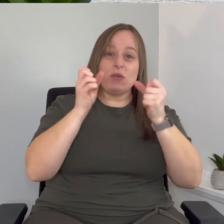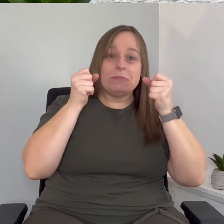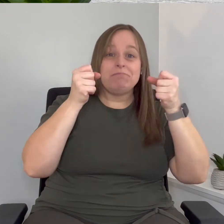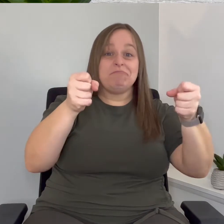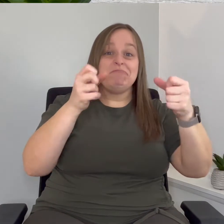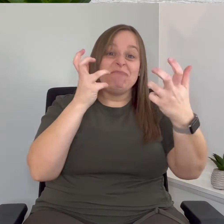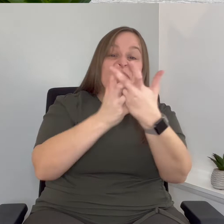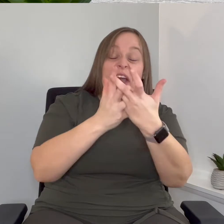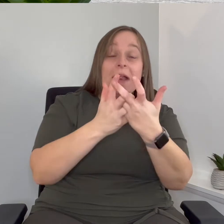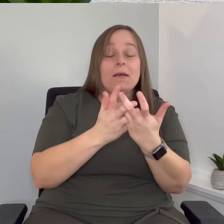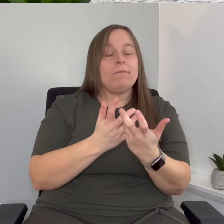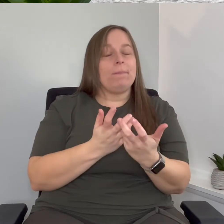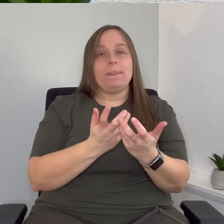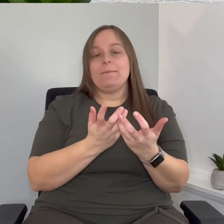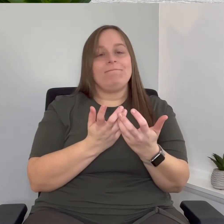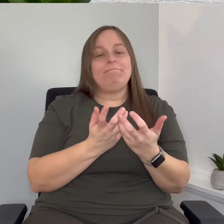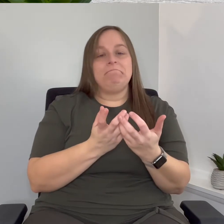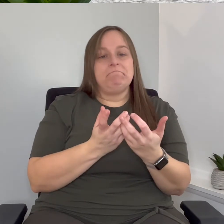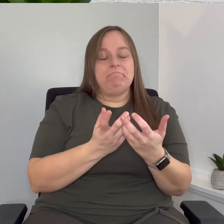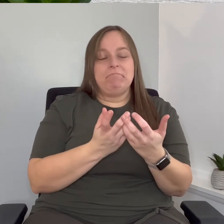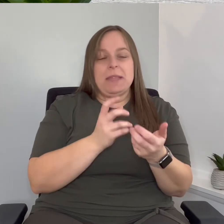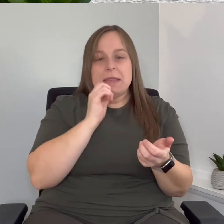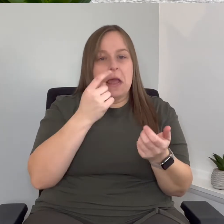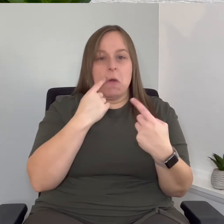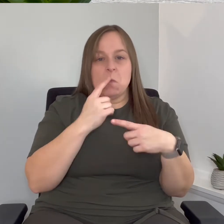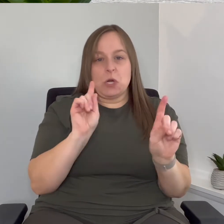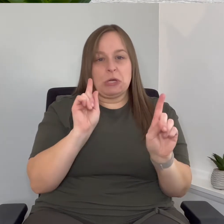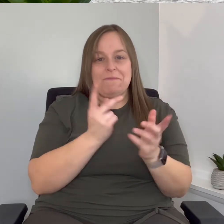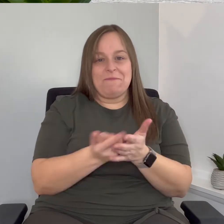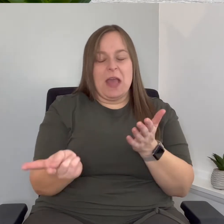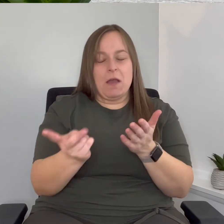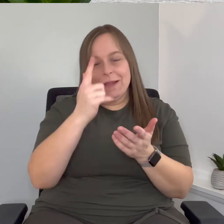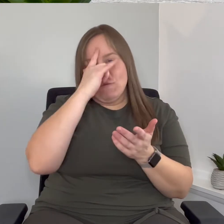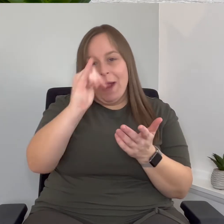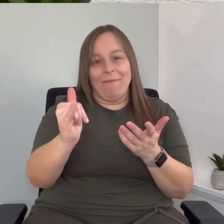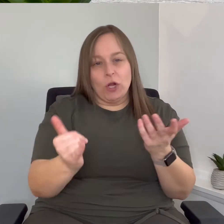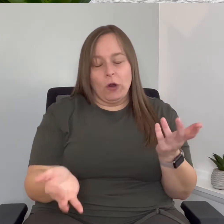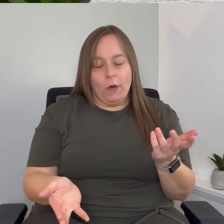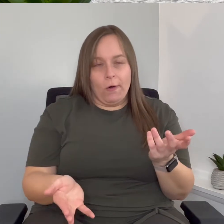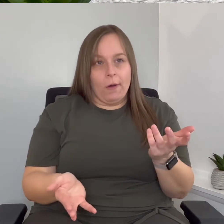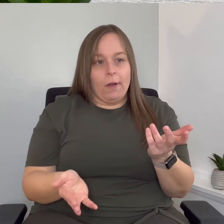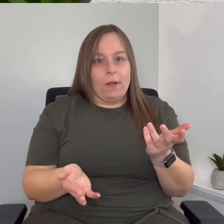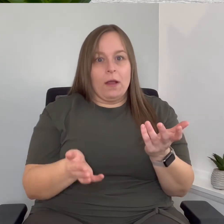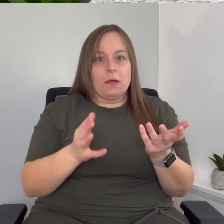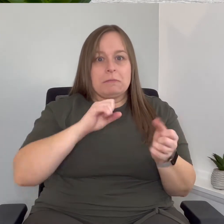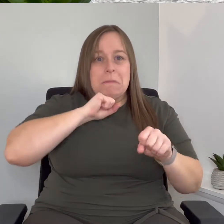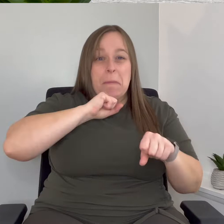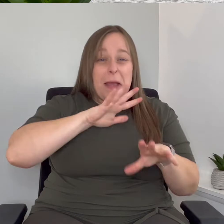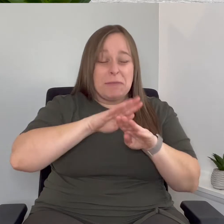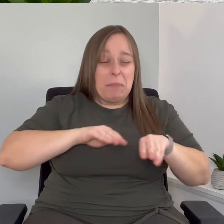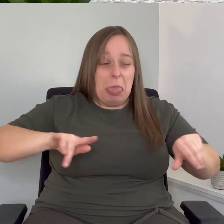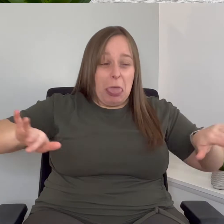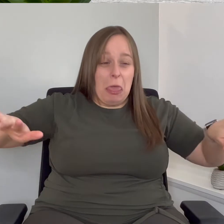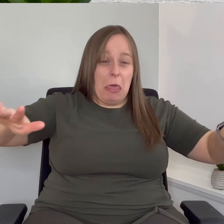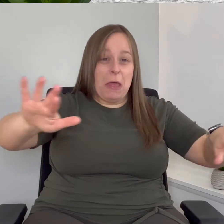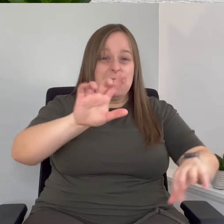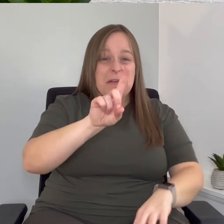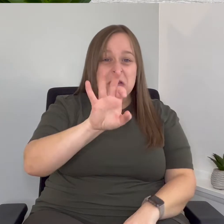to you know squeeze it in but if that was gonna take forever and it made a total mess of our